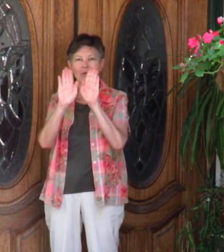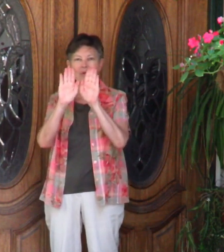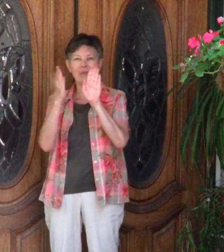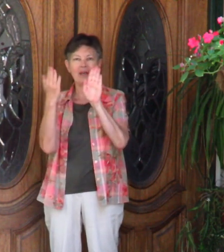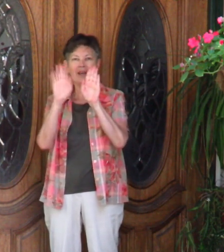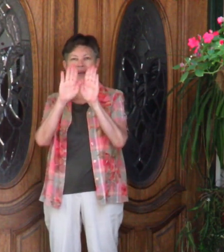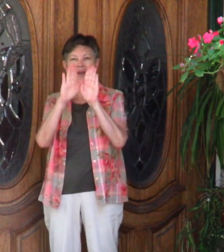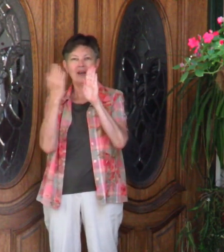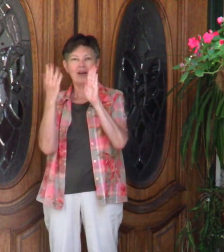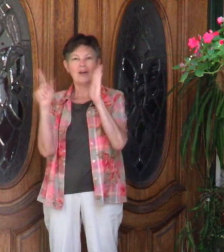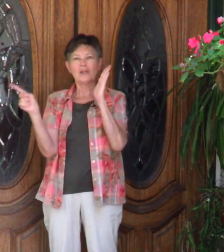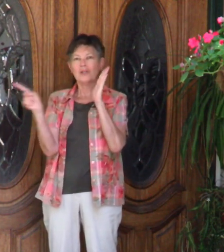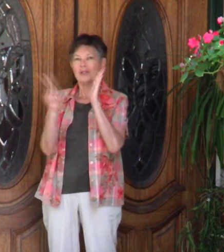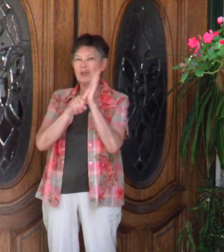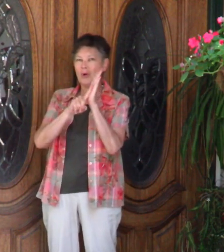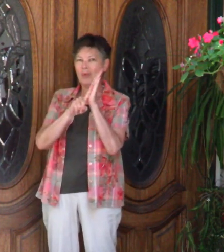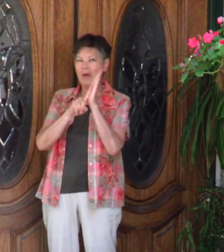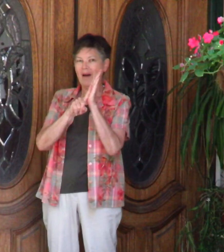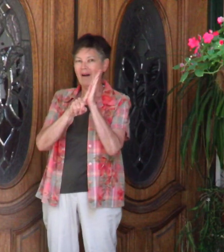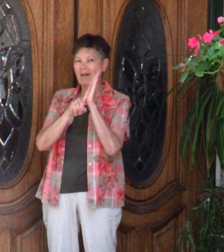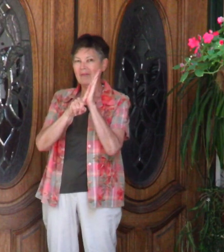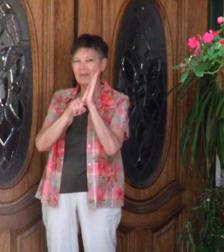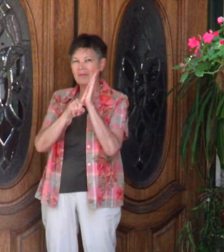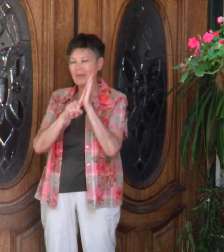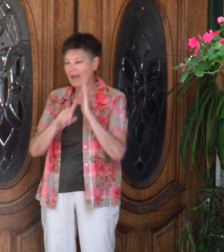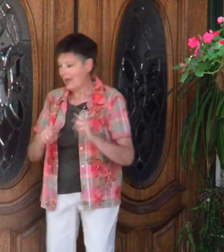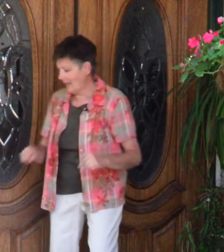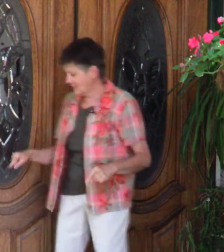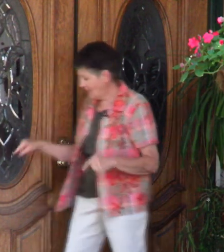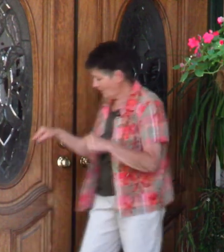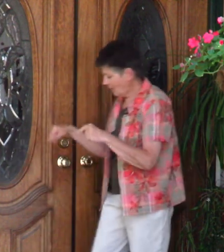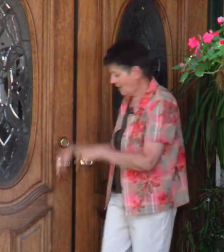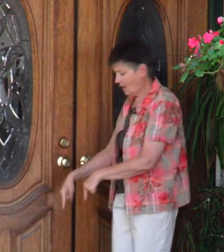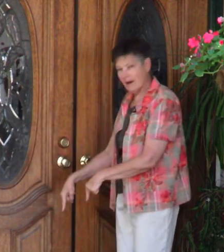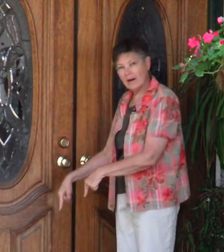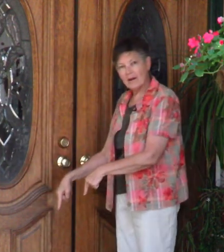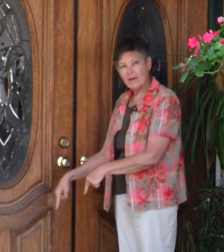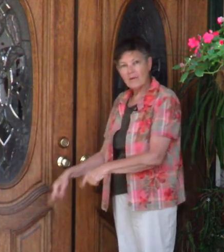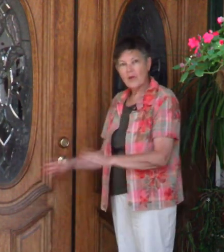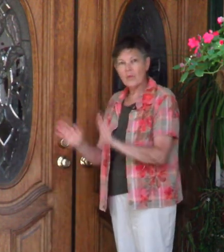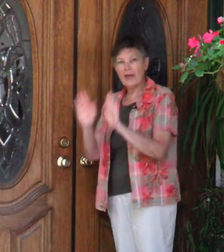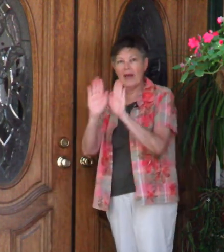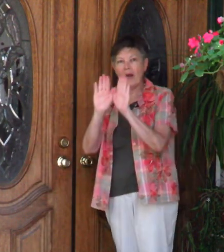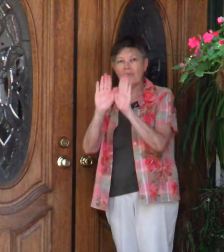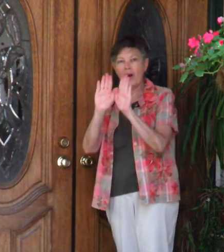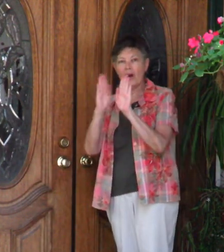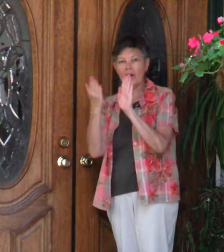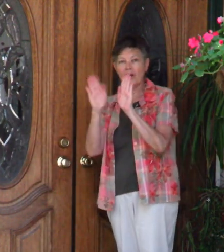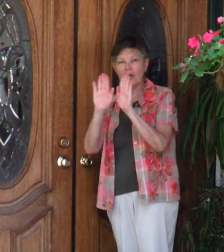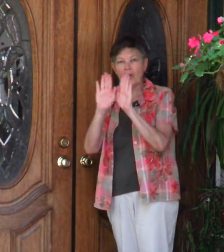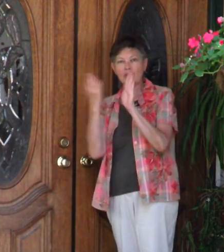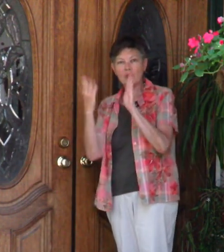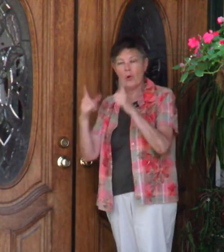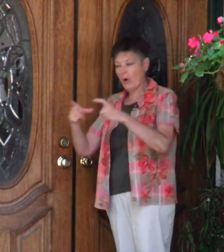So it would be doorbell. And down here, we have our door